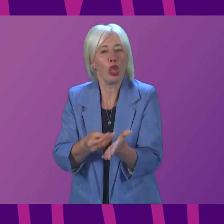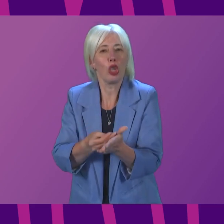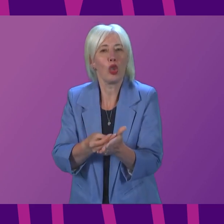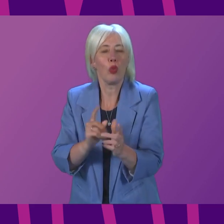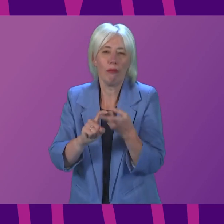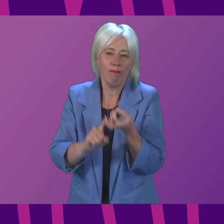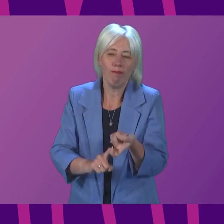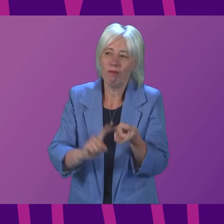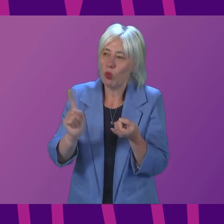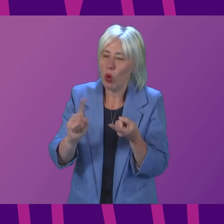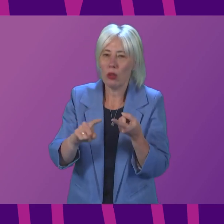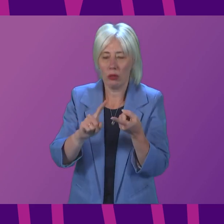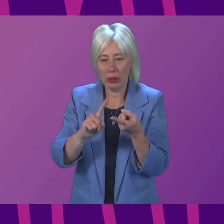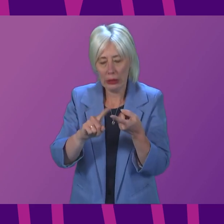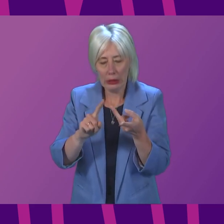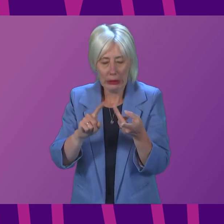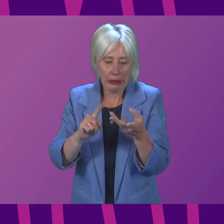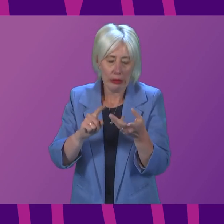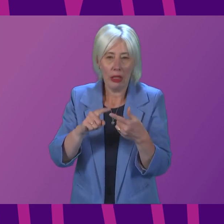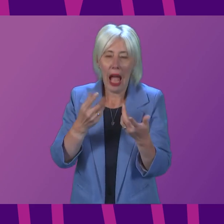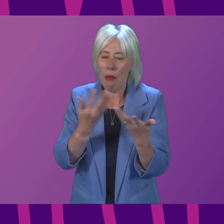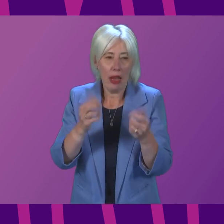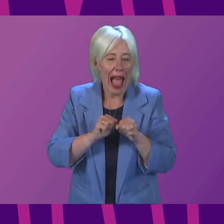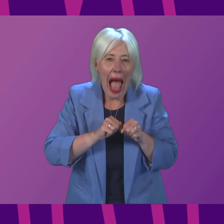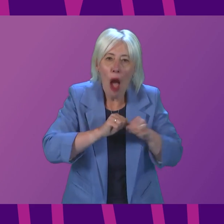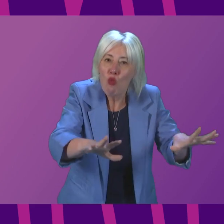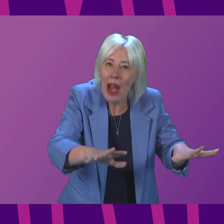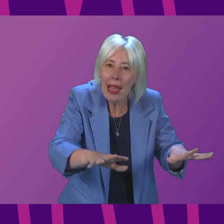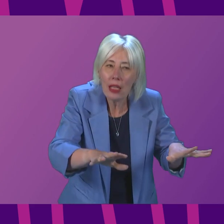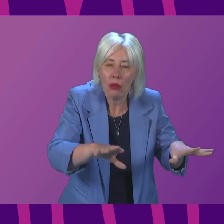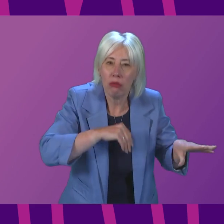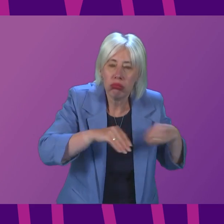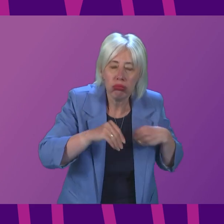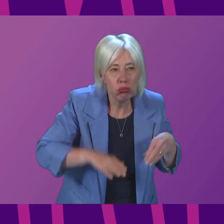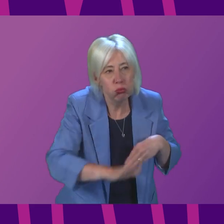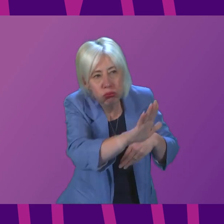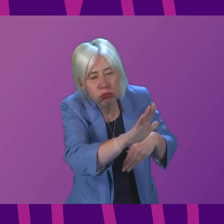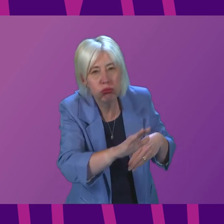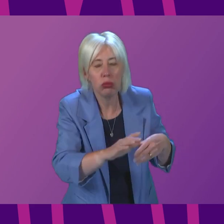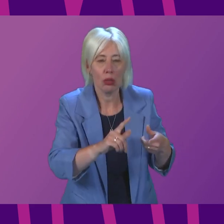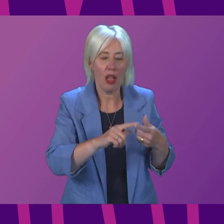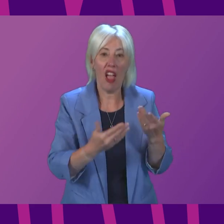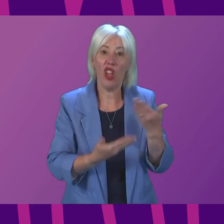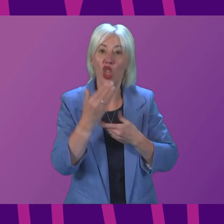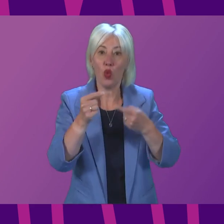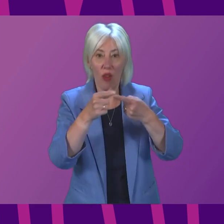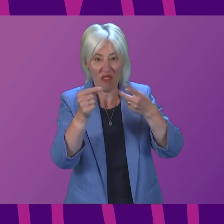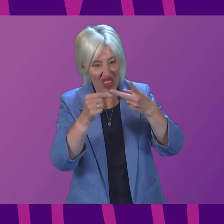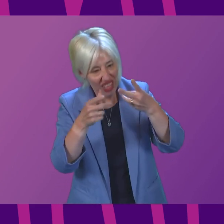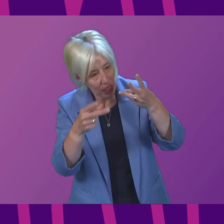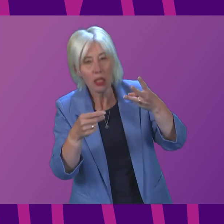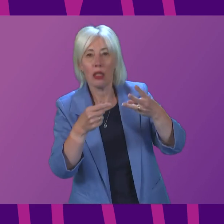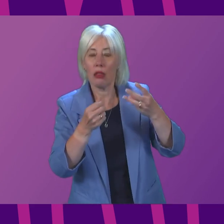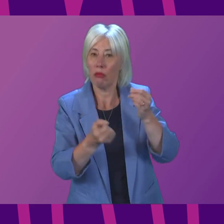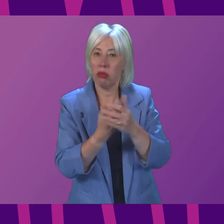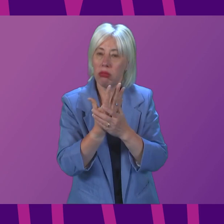on factors such as outbreaks. It will depend on whether or not we see any new variants emerging, and